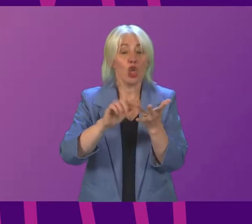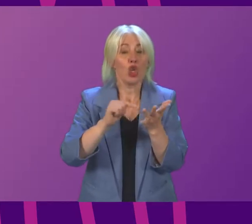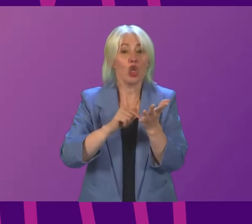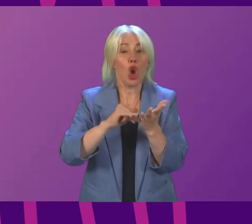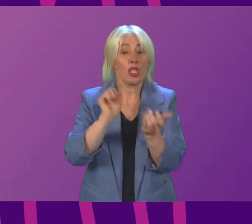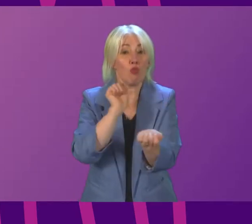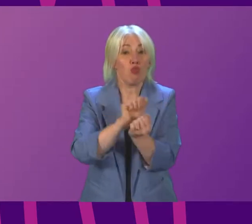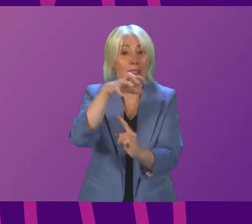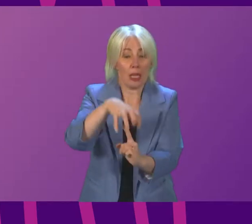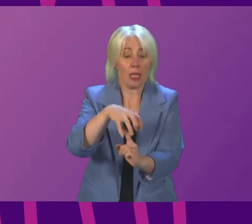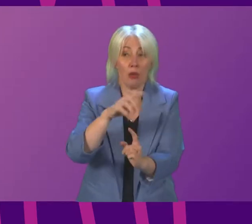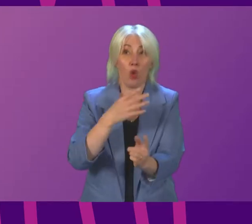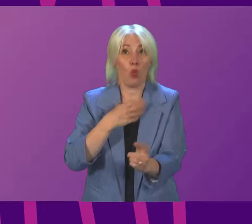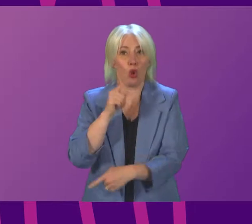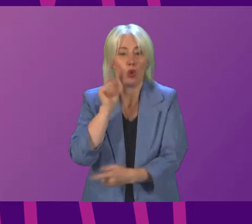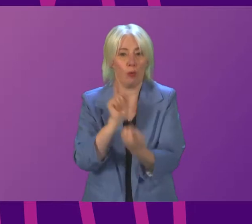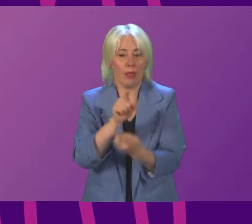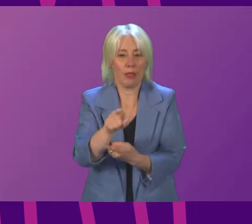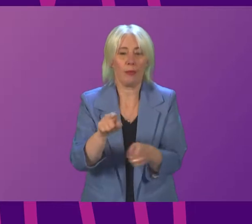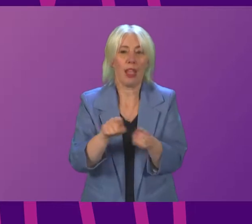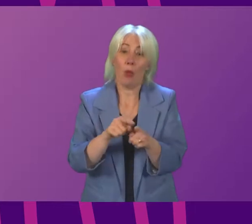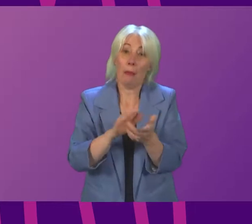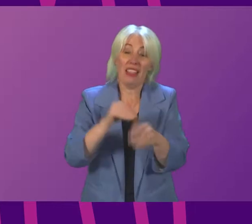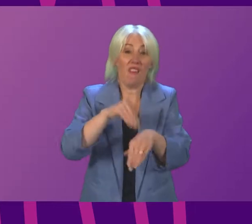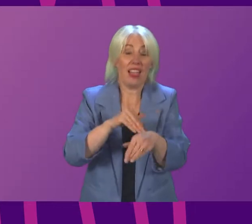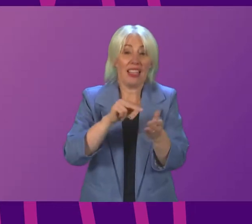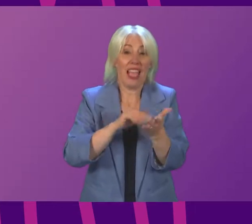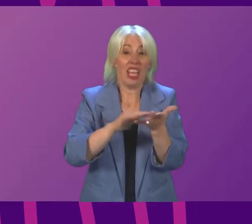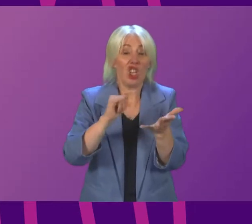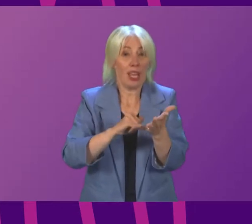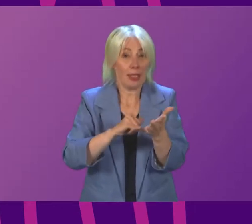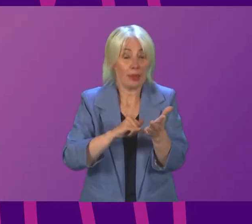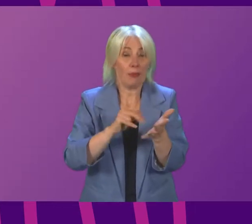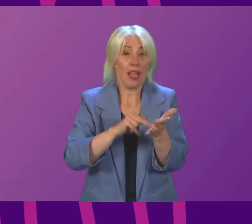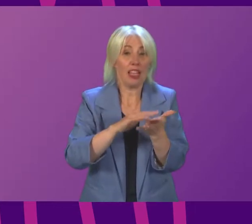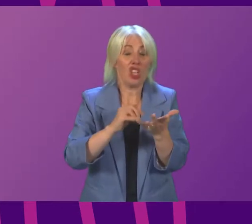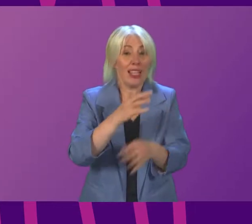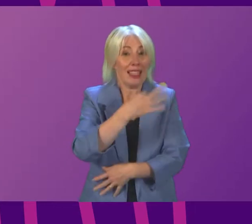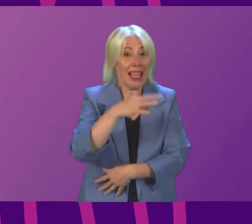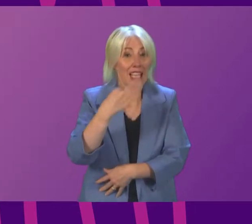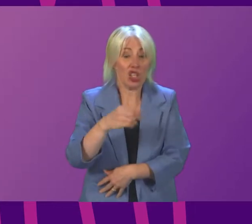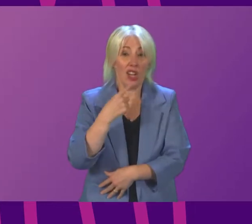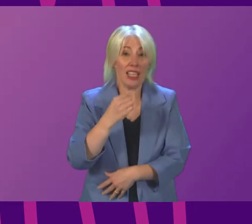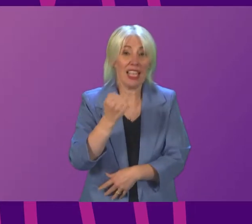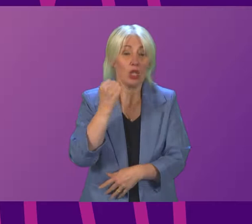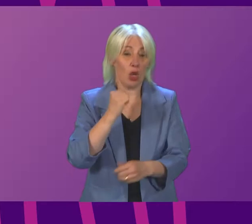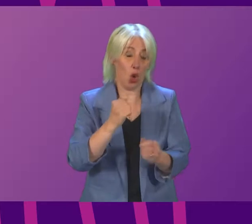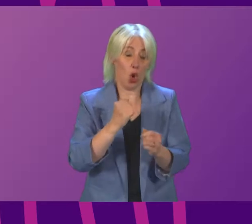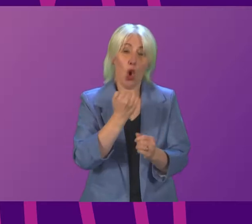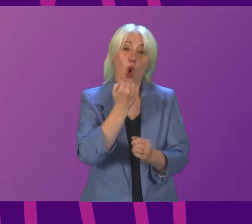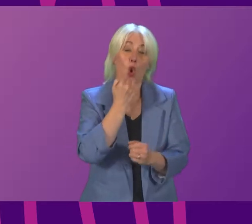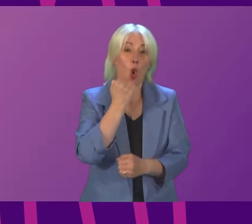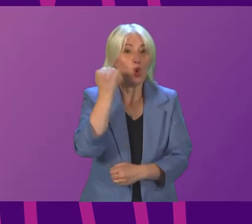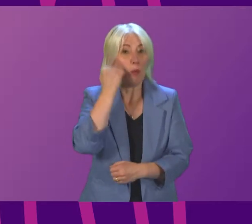This drugs crisis in the prisons is also hitting the NHS hard. Two weeks ago, NHS Lanarkshire declared code black due to critical